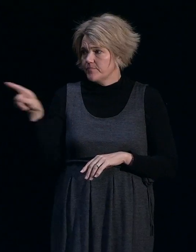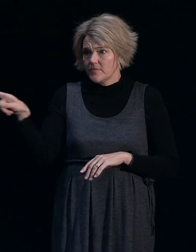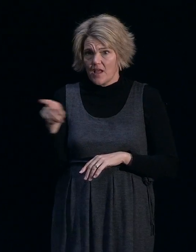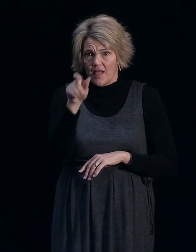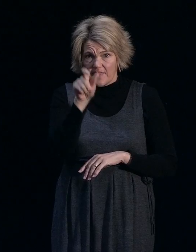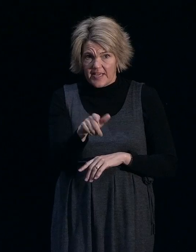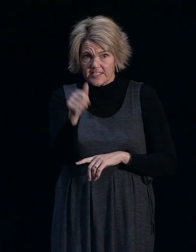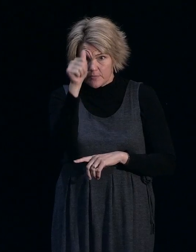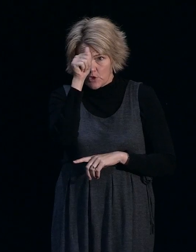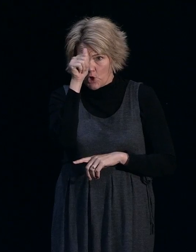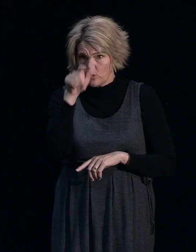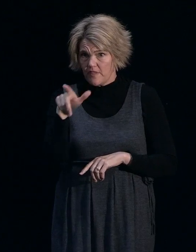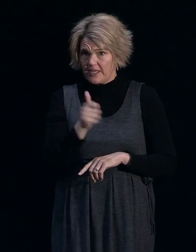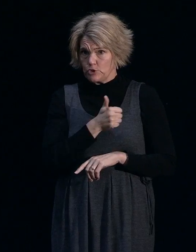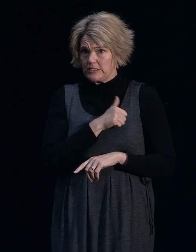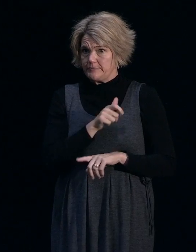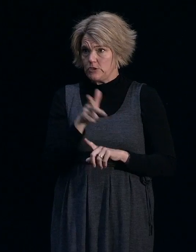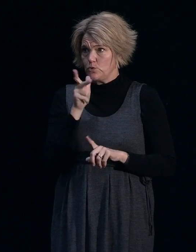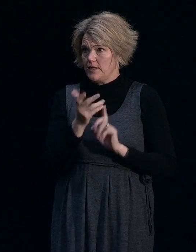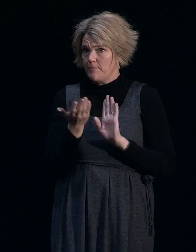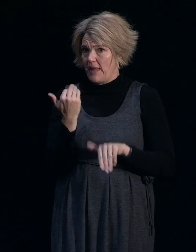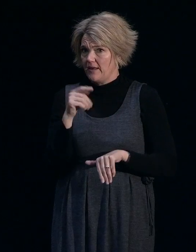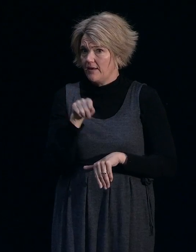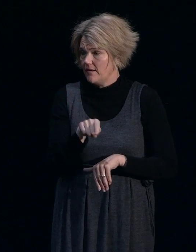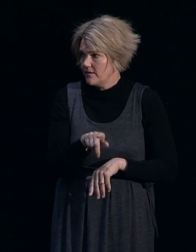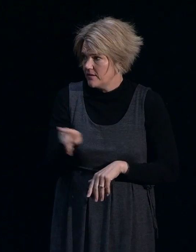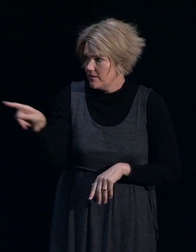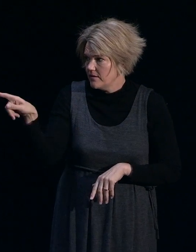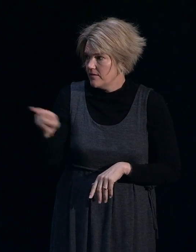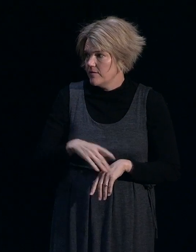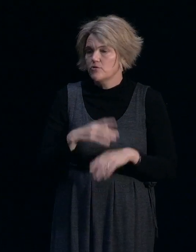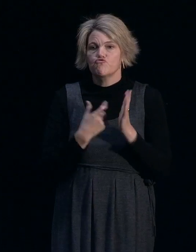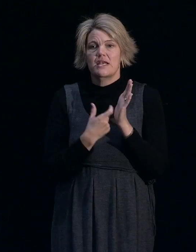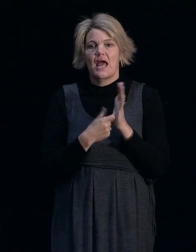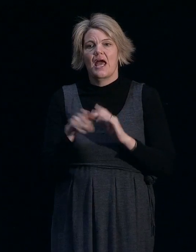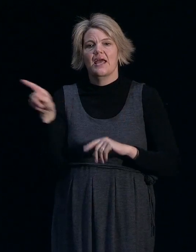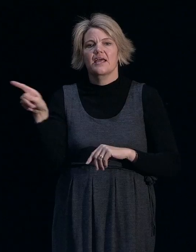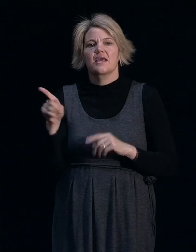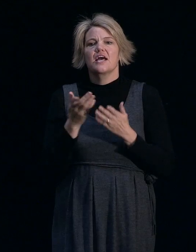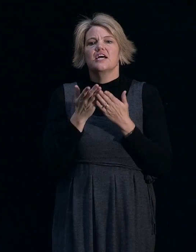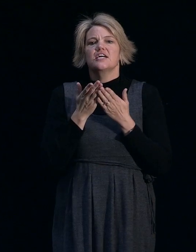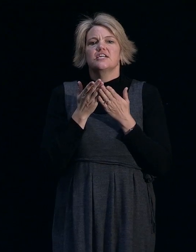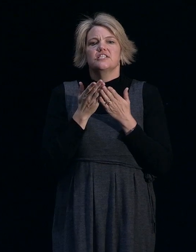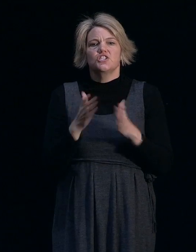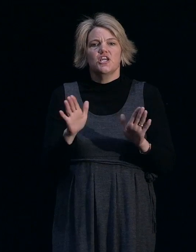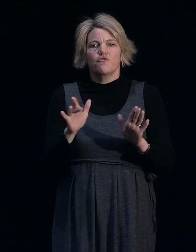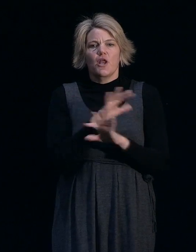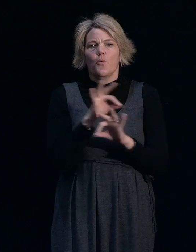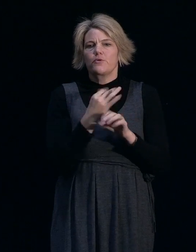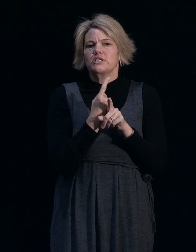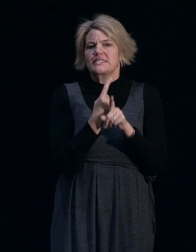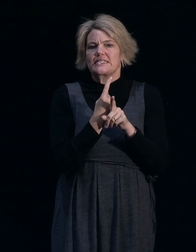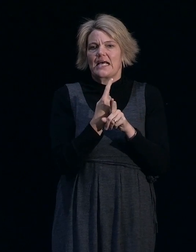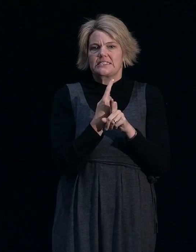should expect to hear back on their drilling results? Well, generally we wouldn't be discussing the drilling results with